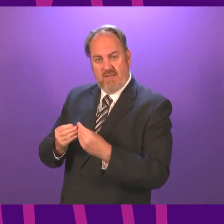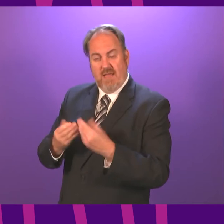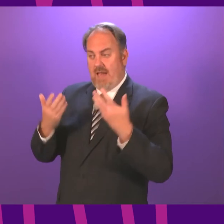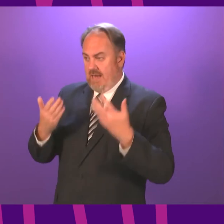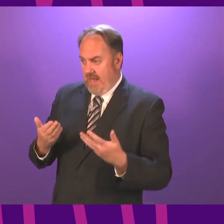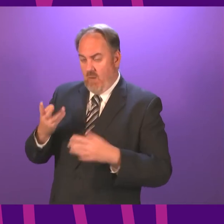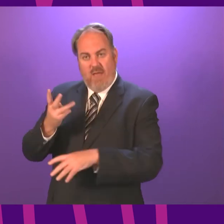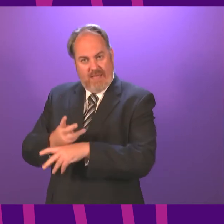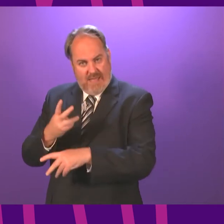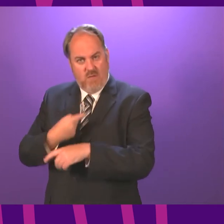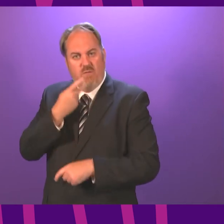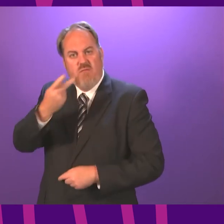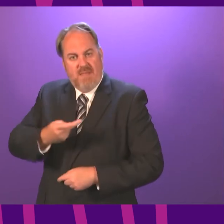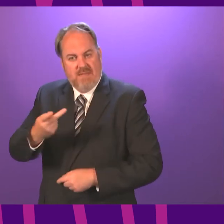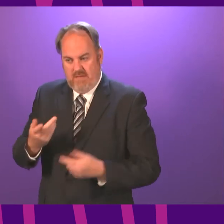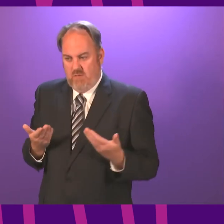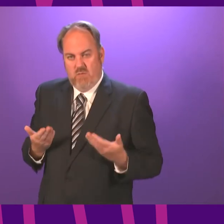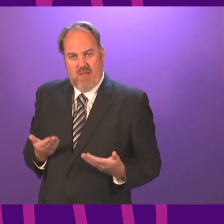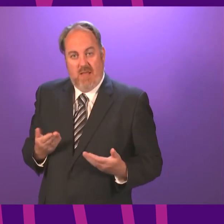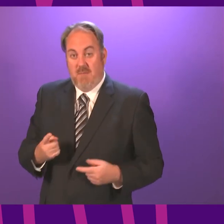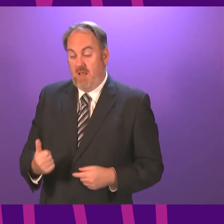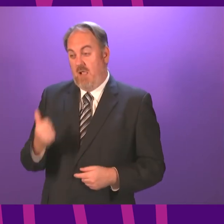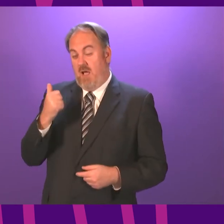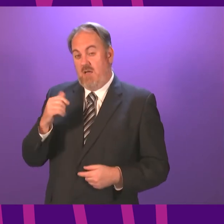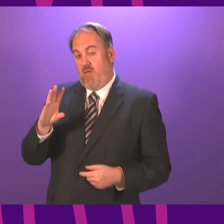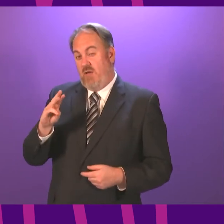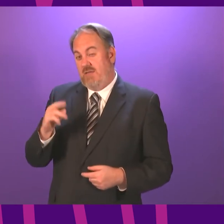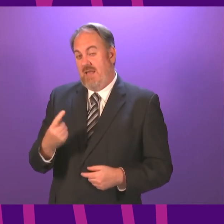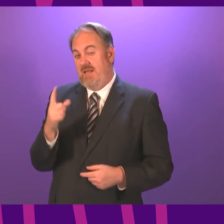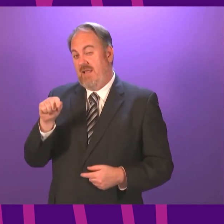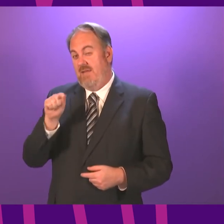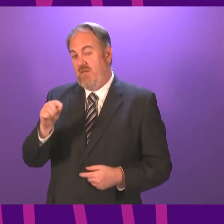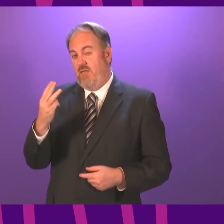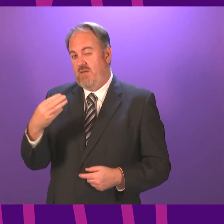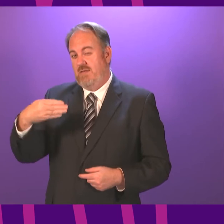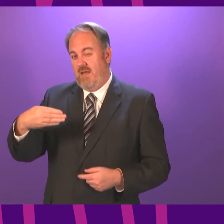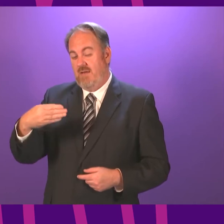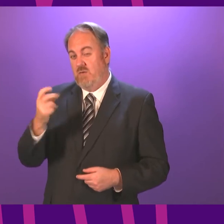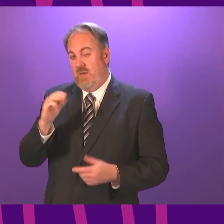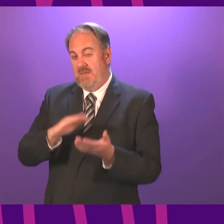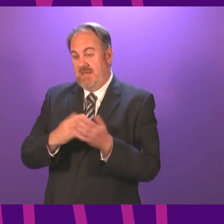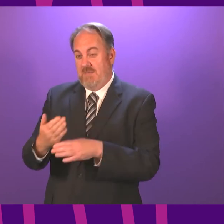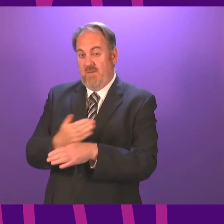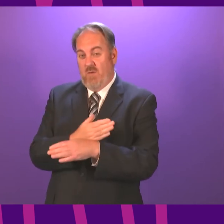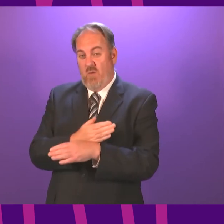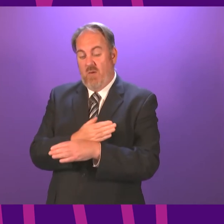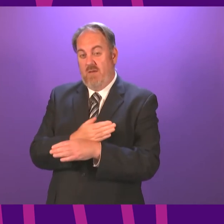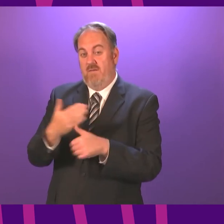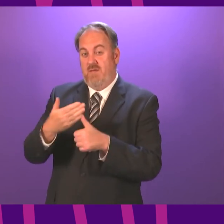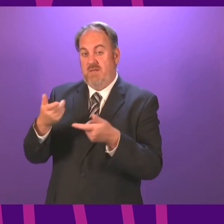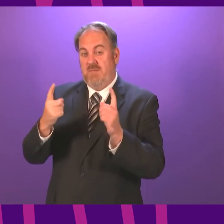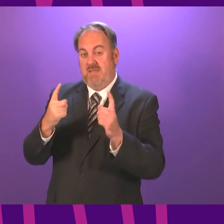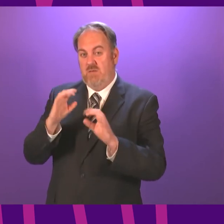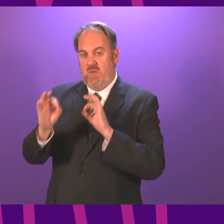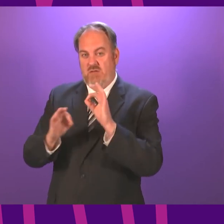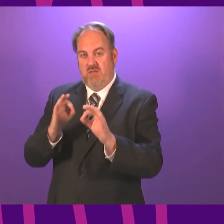this afternoon. The reality is that last Thursday at 11.39, 20 minutes before the First Minister's questions, SNP ministers